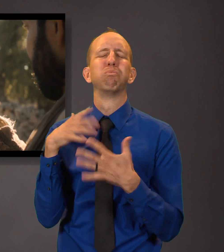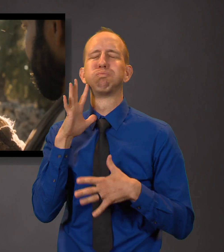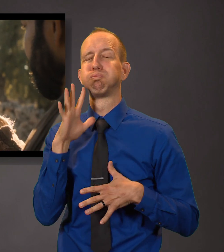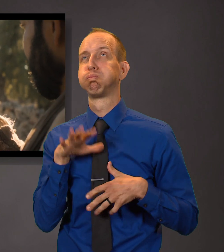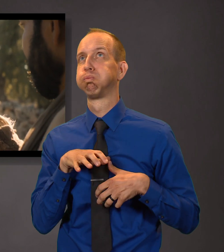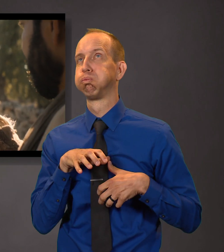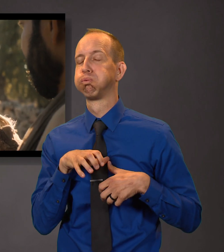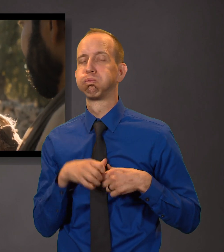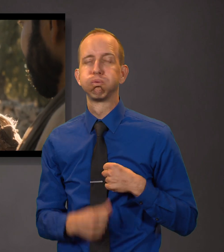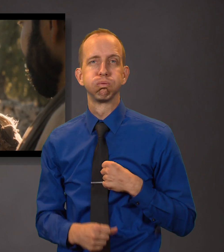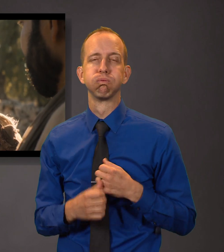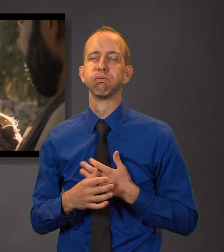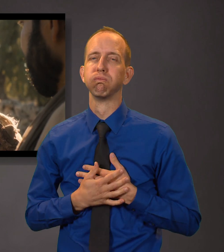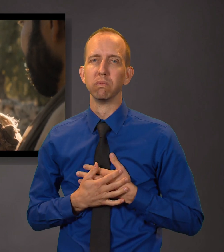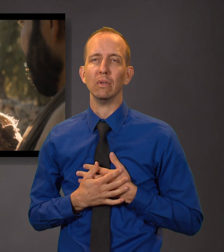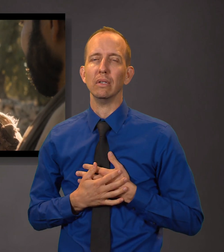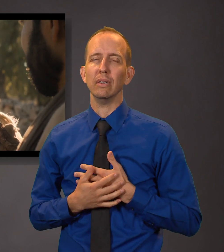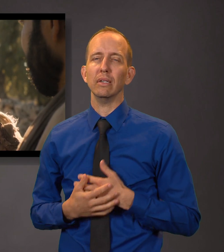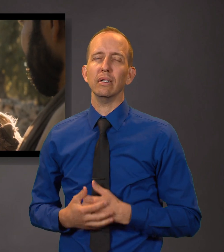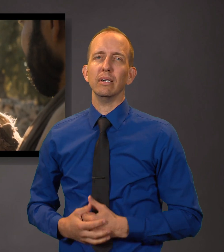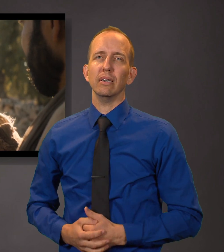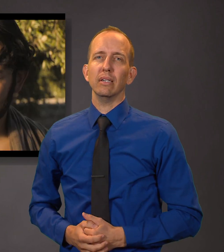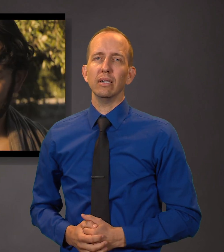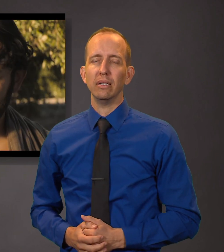For it grieveth me that I should lose the trees of my vineyard.